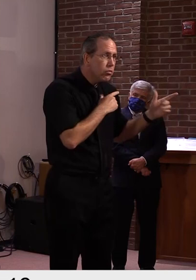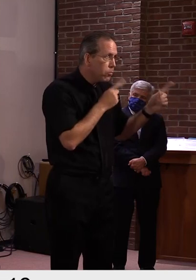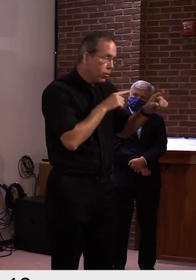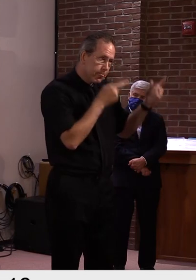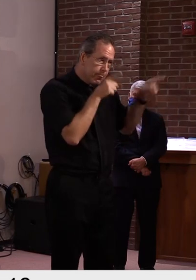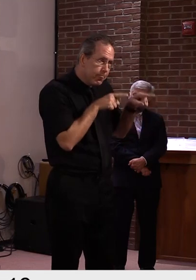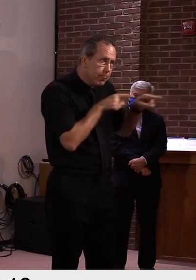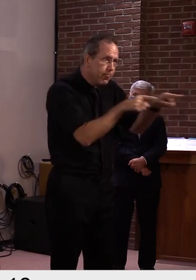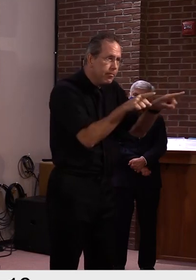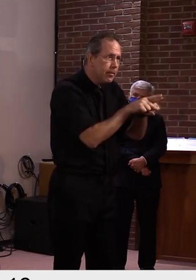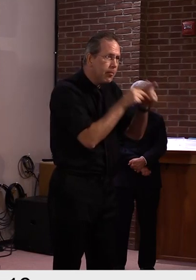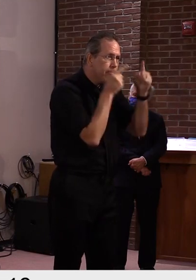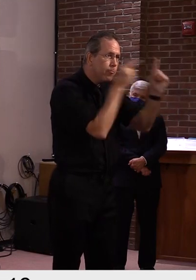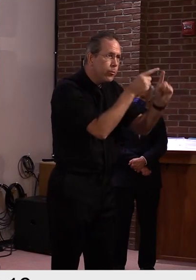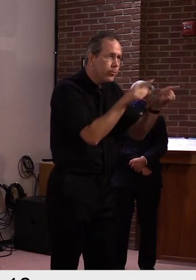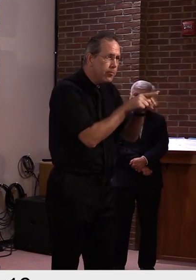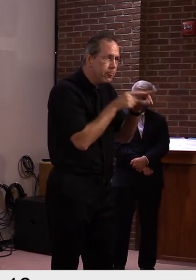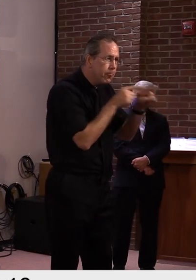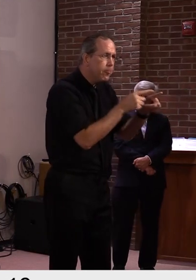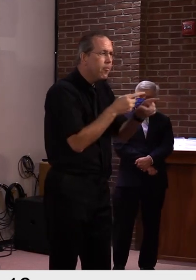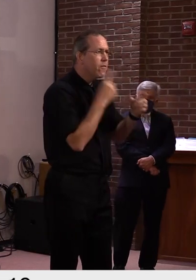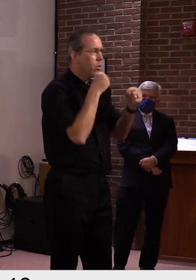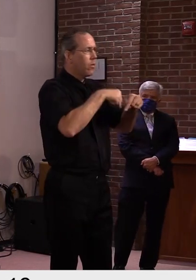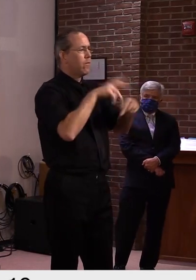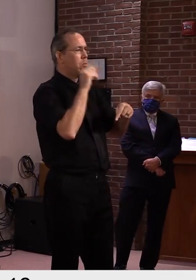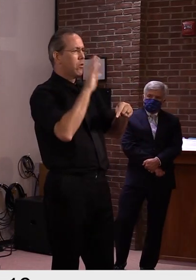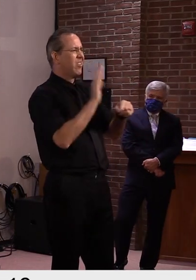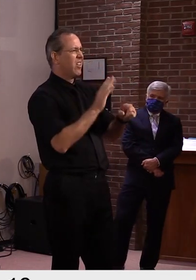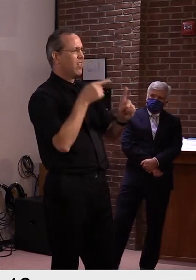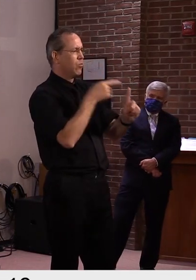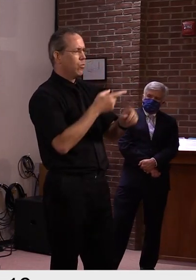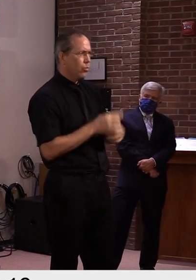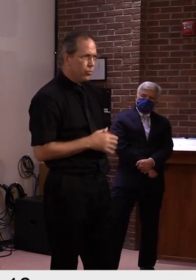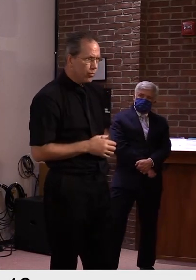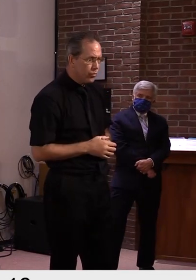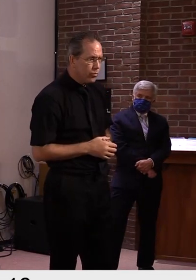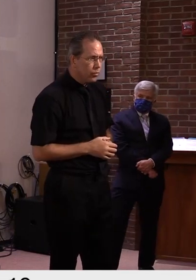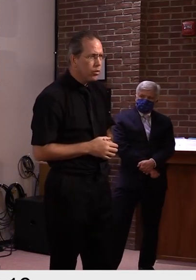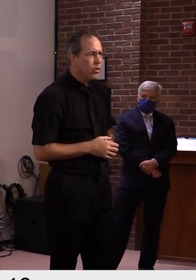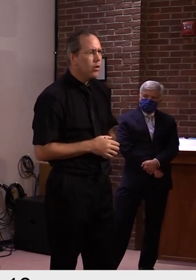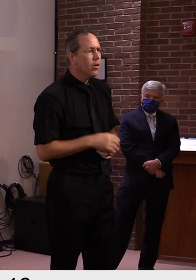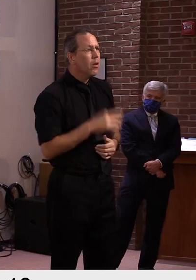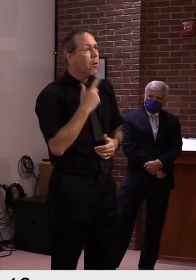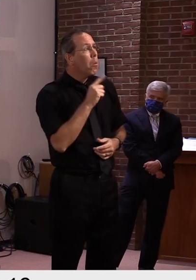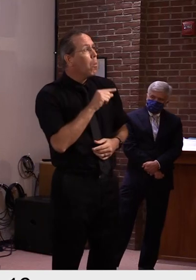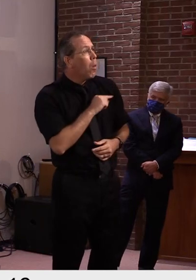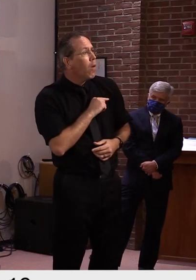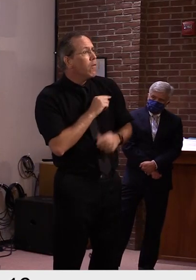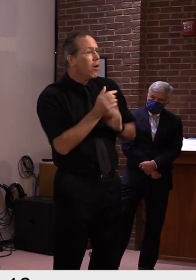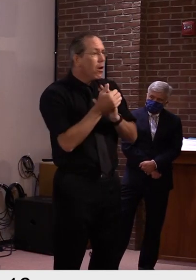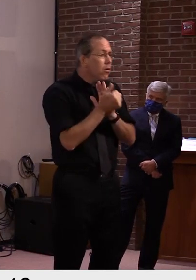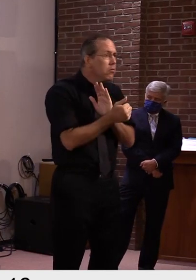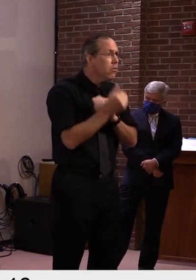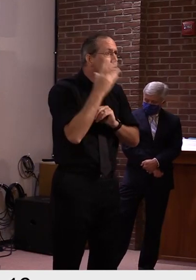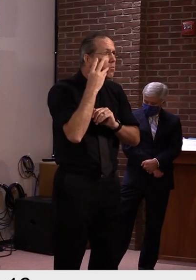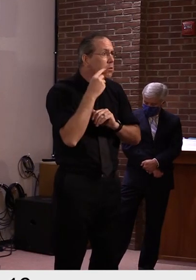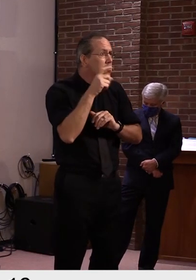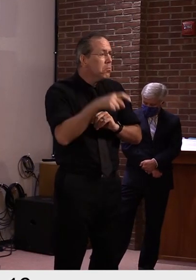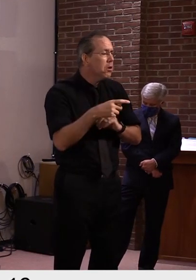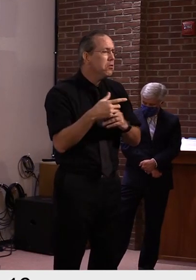But, uh, as far as the, the qualifications, I, uh, I don't believe that there, there needs to be anything specific for qualifications.